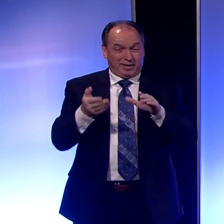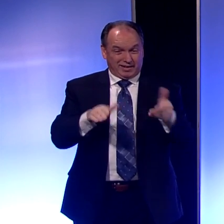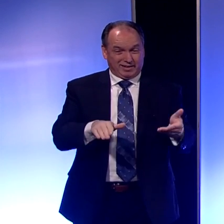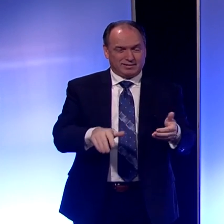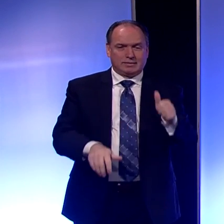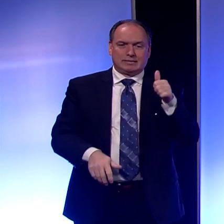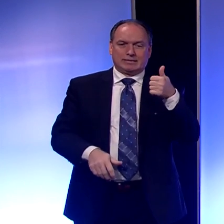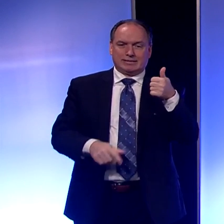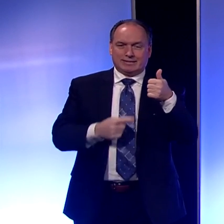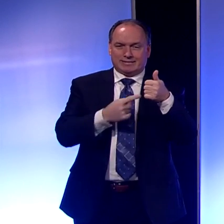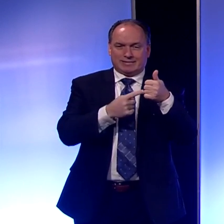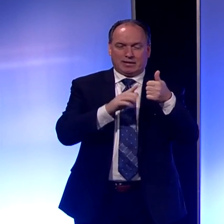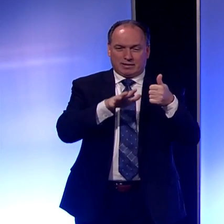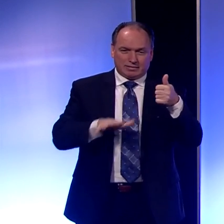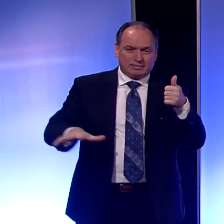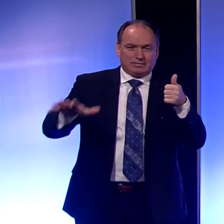Commonwealth.